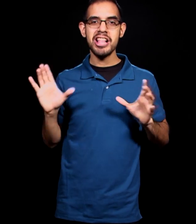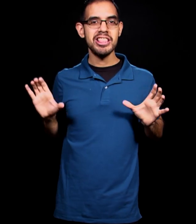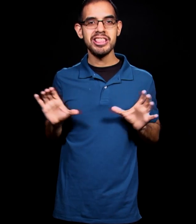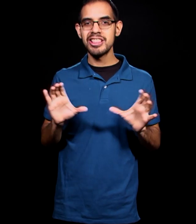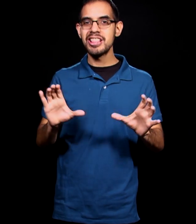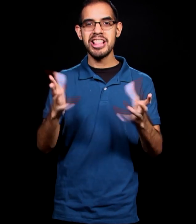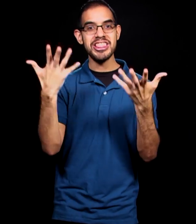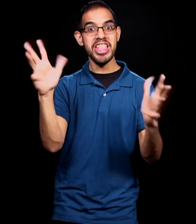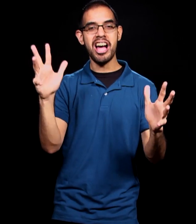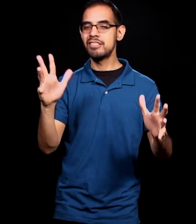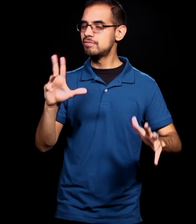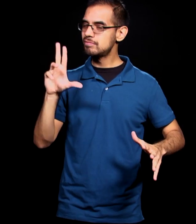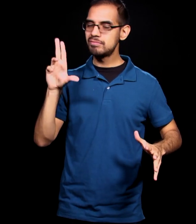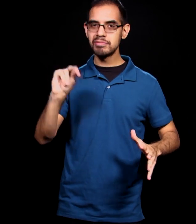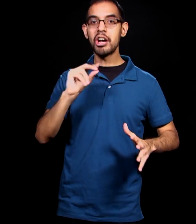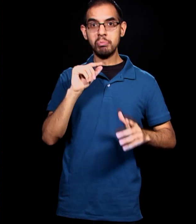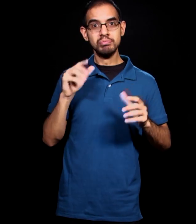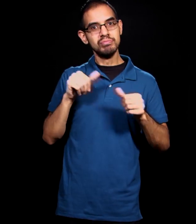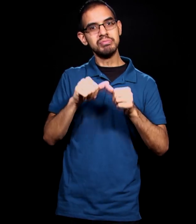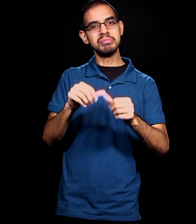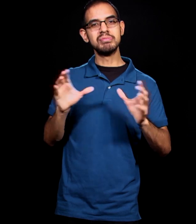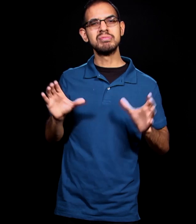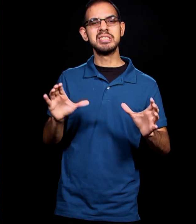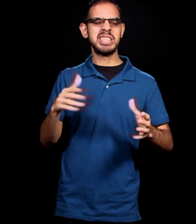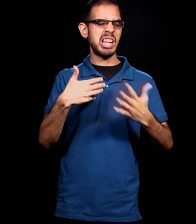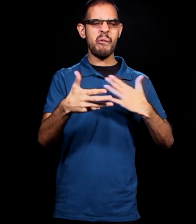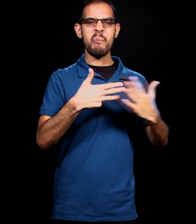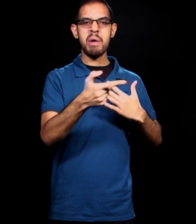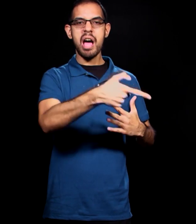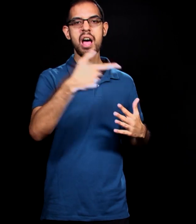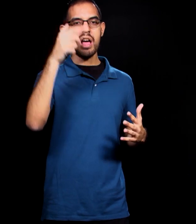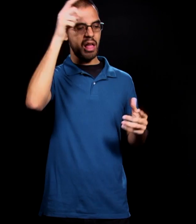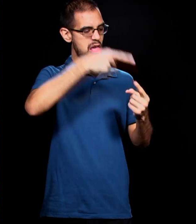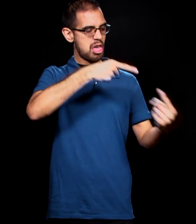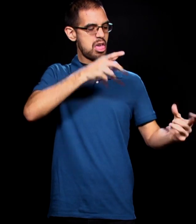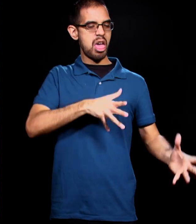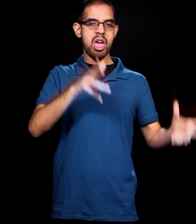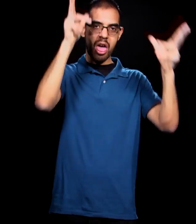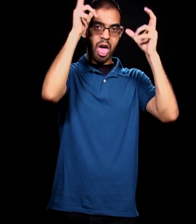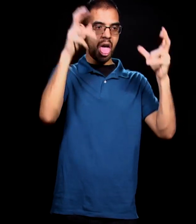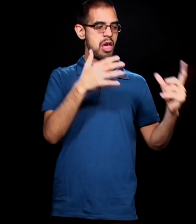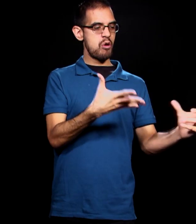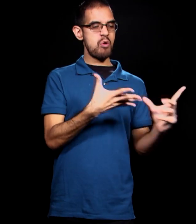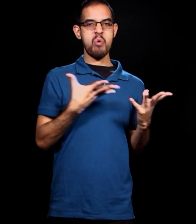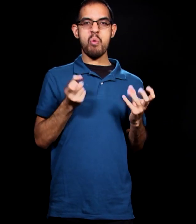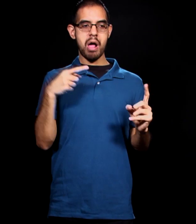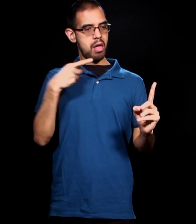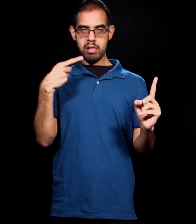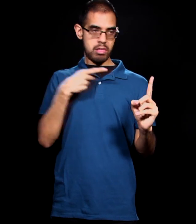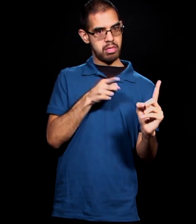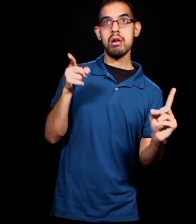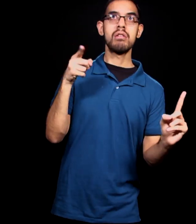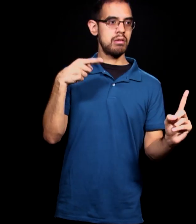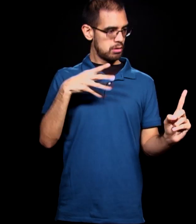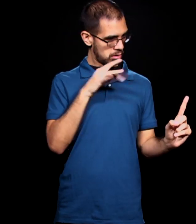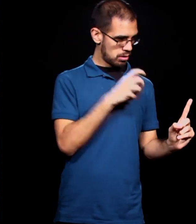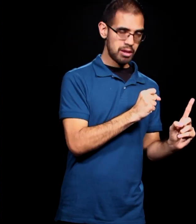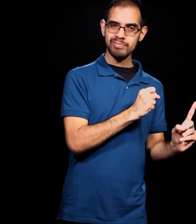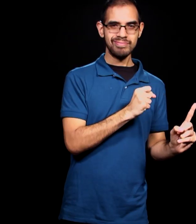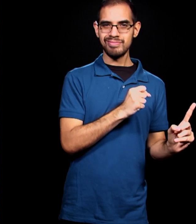That despite the efforts of the enemy to discourage and distract us, we believe that there's still more to be done. That we're just scratching the